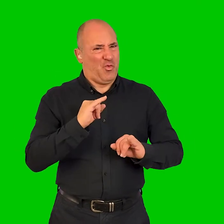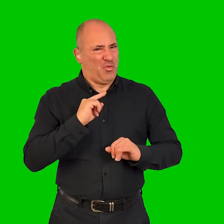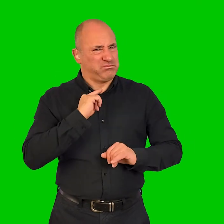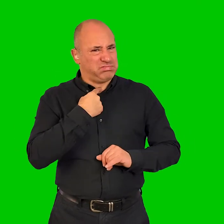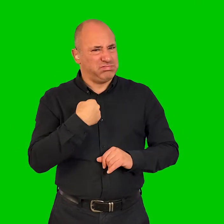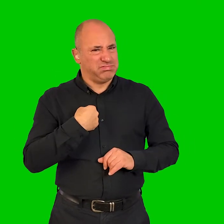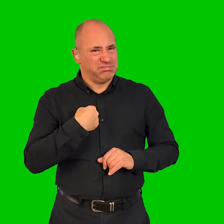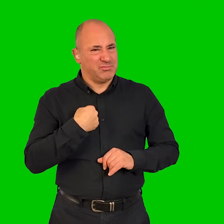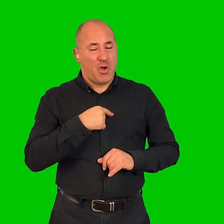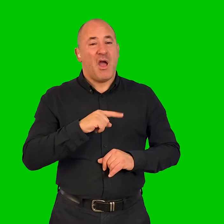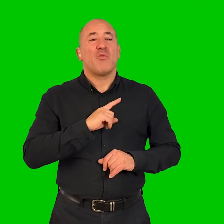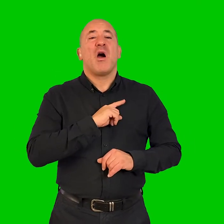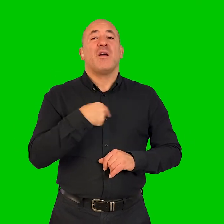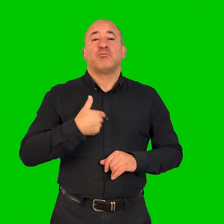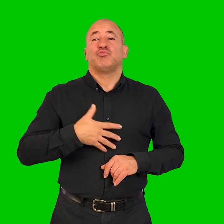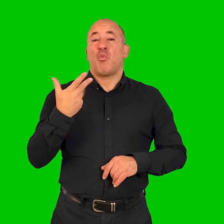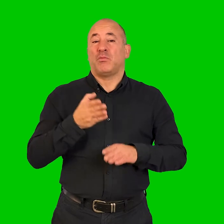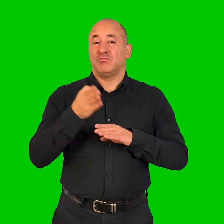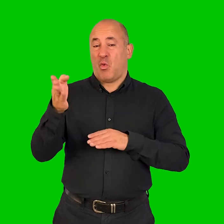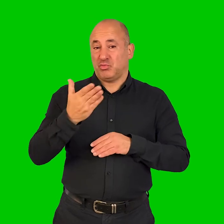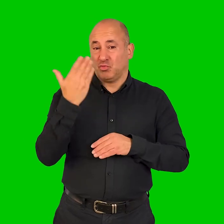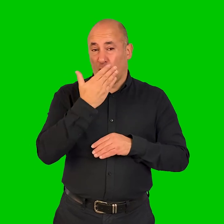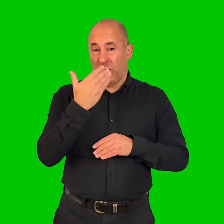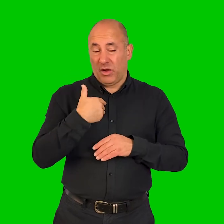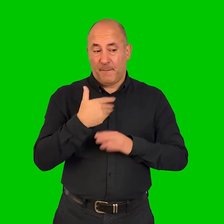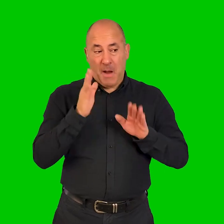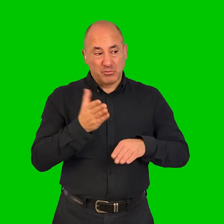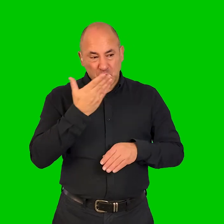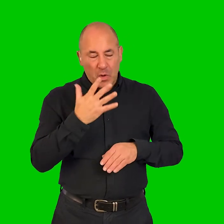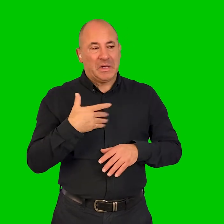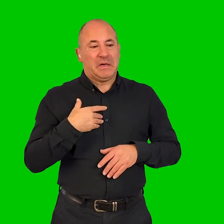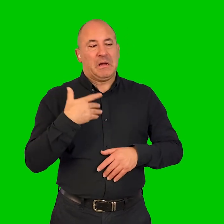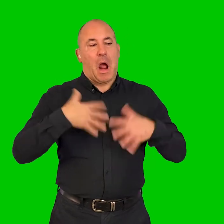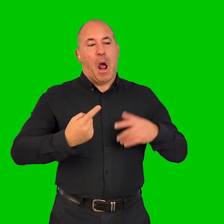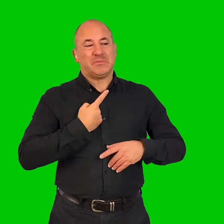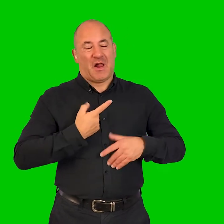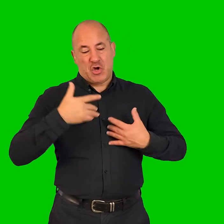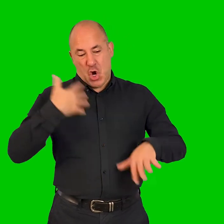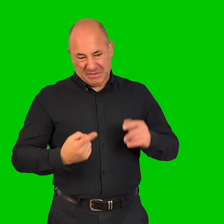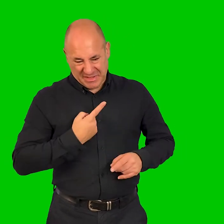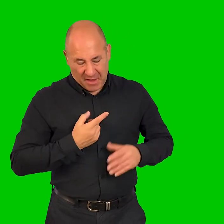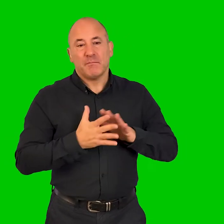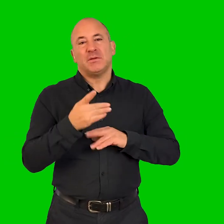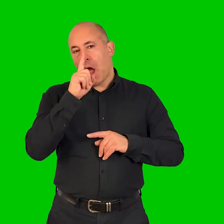really came to a head when I was 11, and I was self-harming in quite a gruesome way to prevent myself from